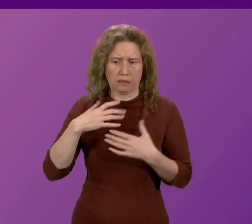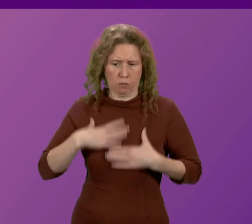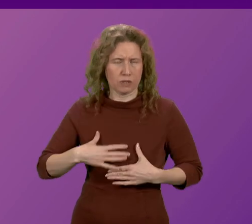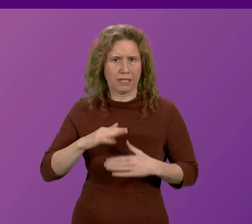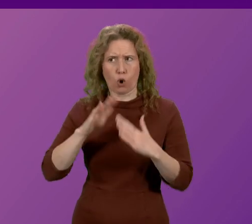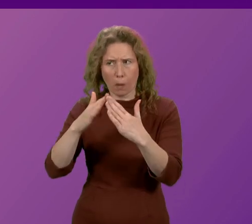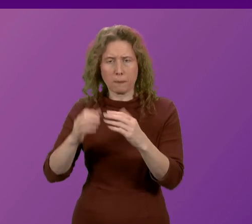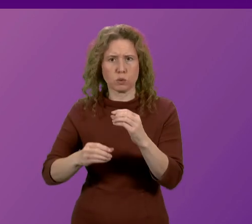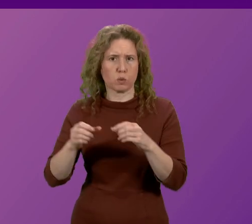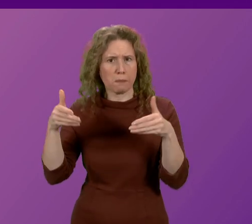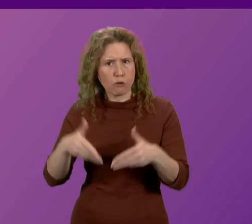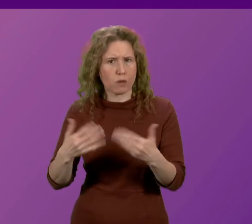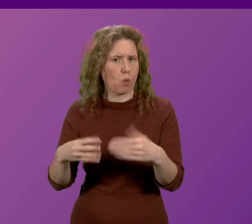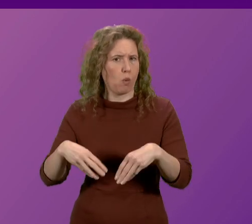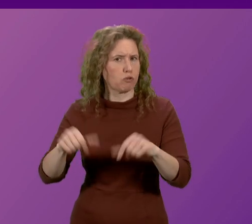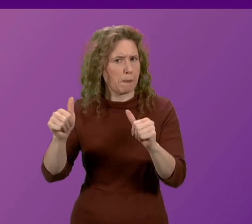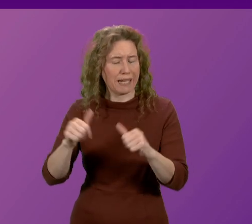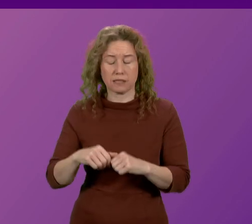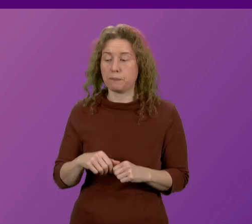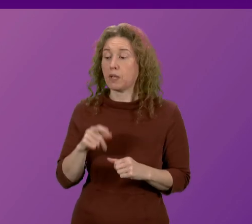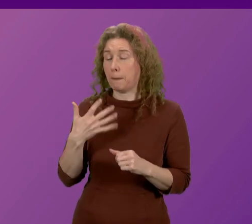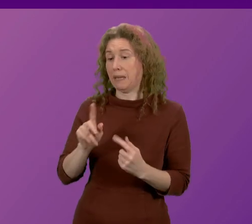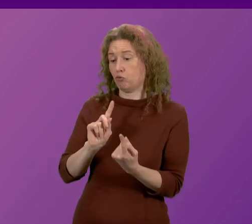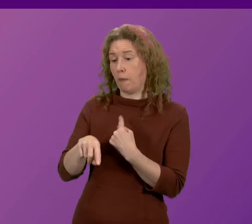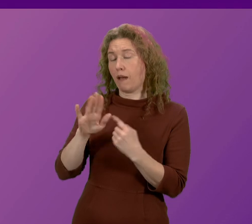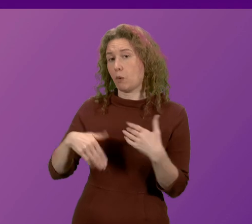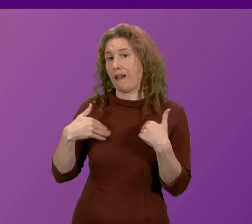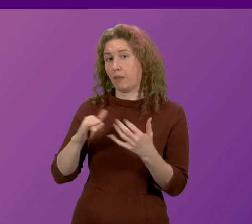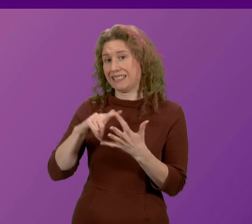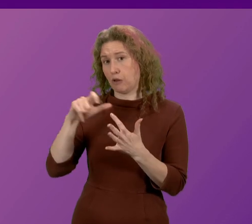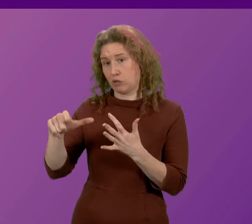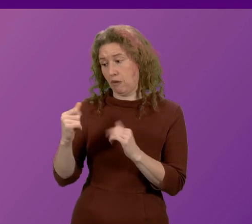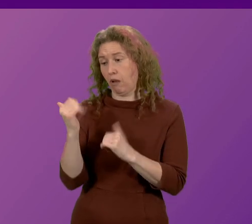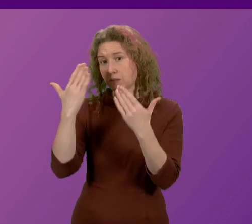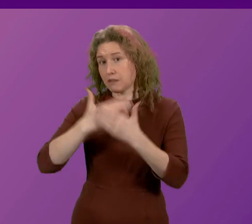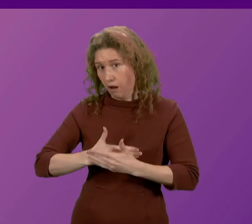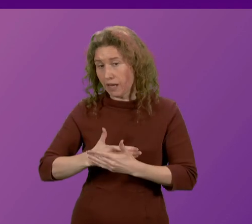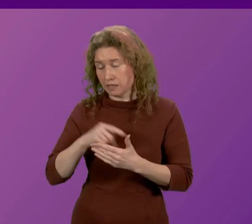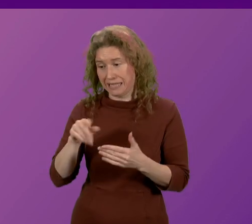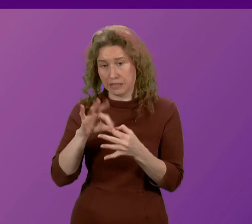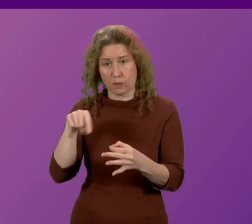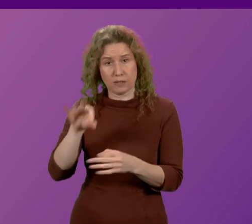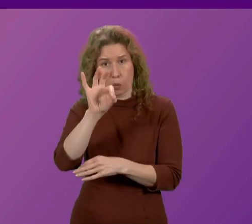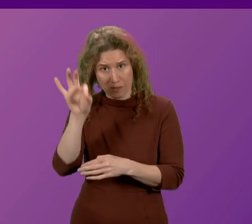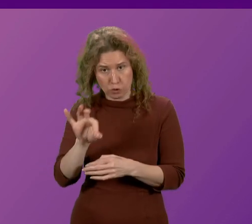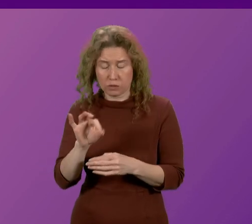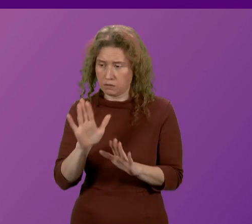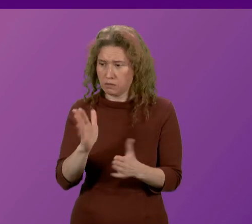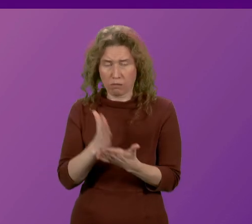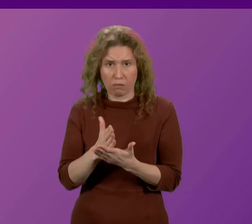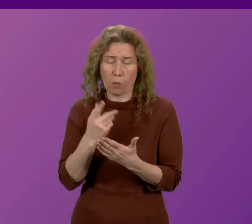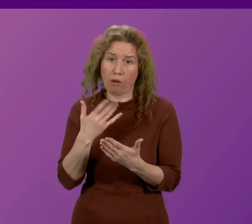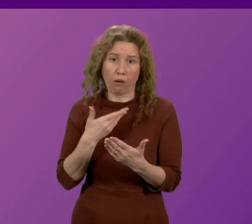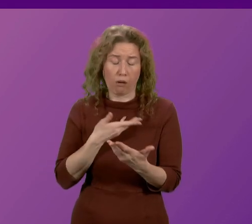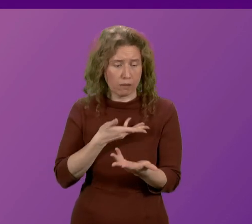Bailey received a reply from the Health Secretary last night on this question, and I do assure her that we are in touch